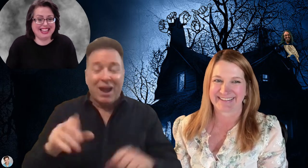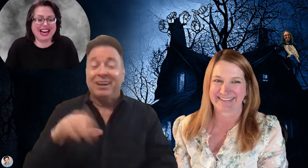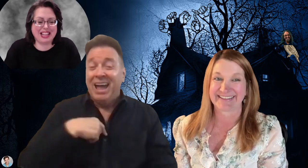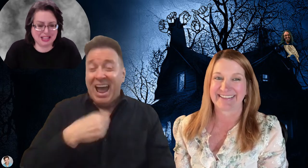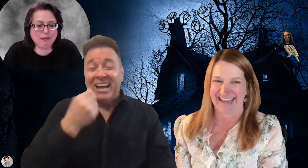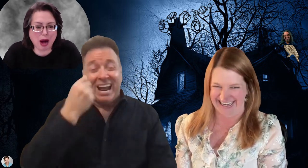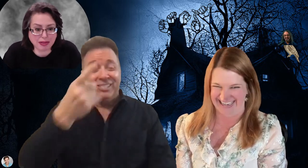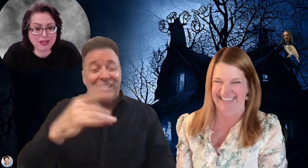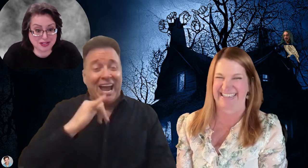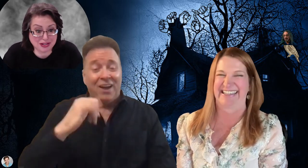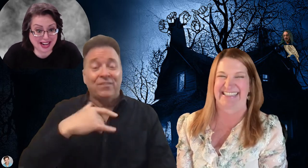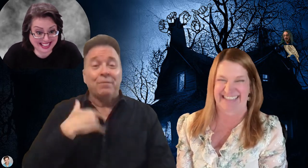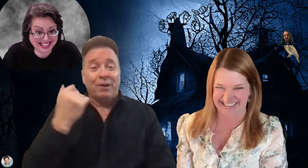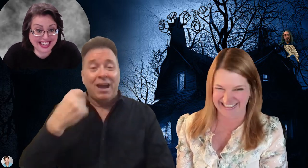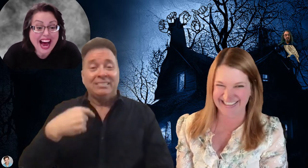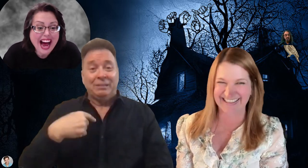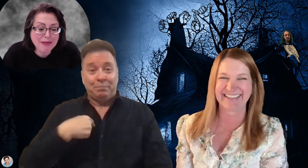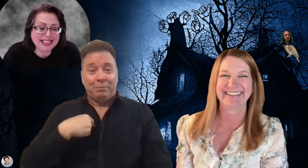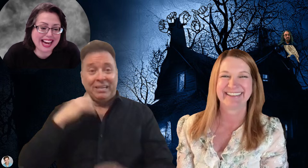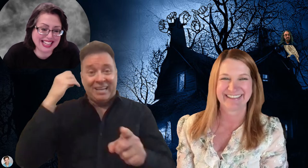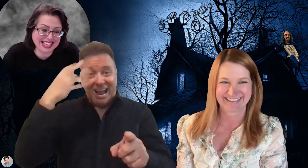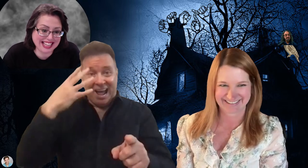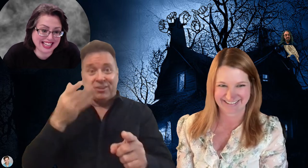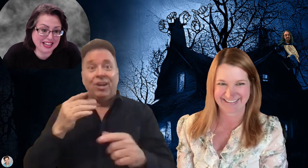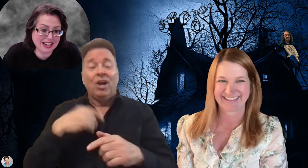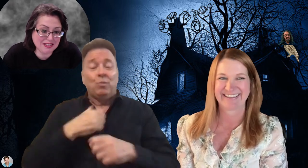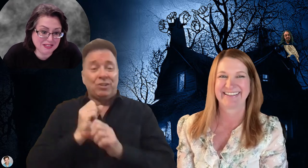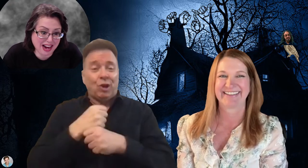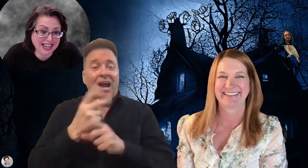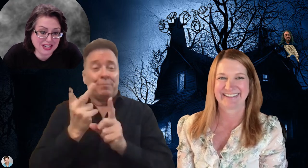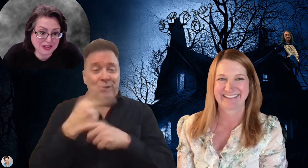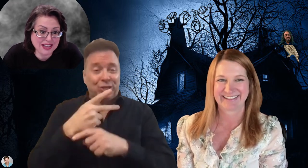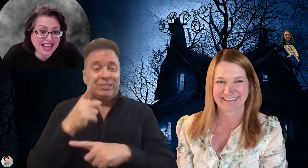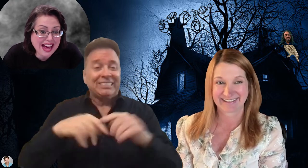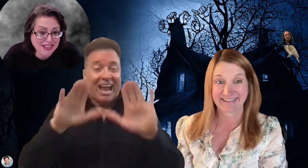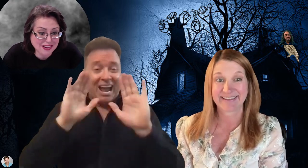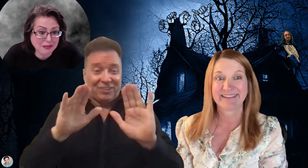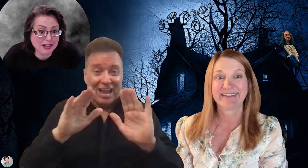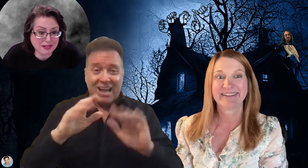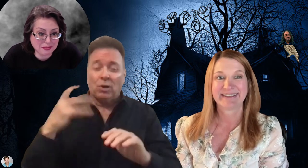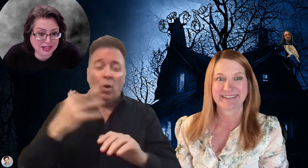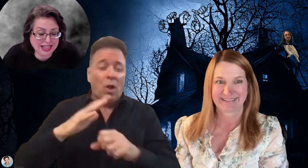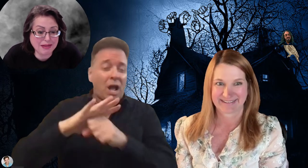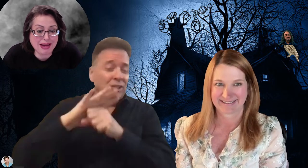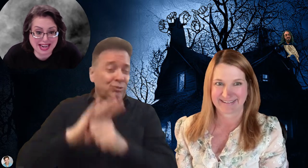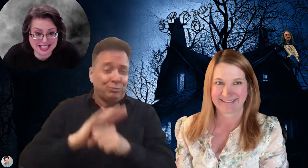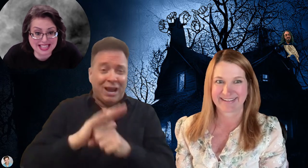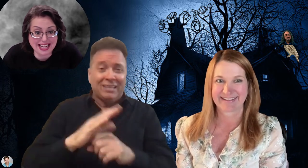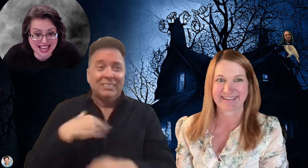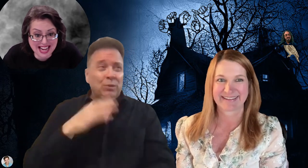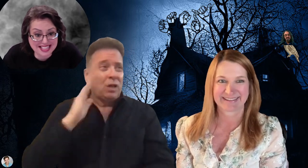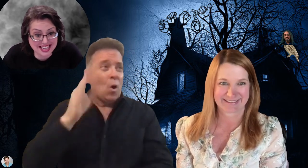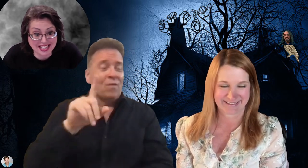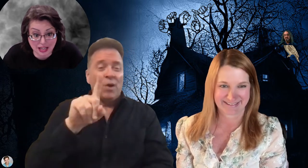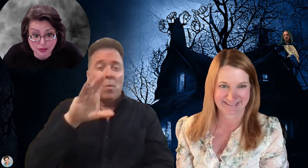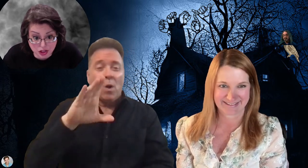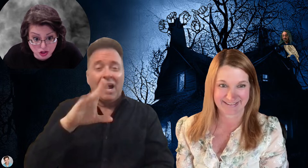That probably was nerve wracking. I mean, I get it. I know that Heather, when we made Scientastic, it was